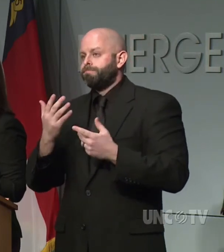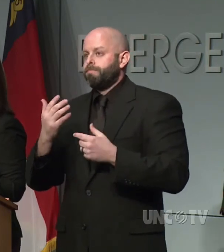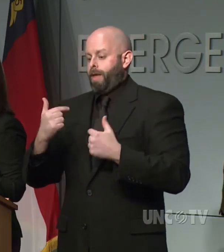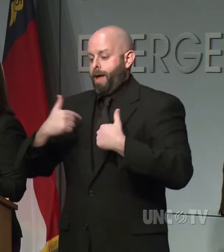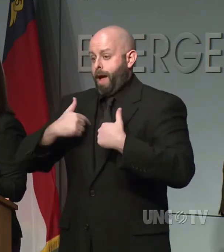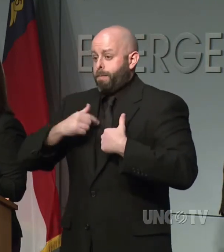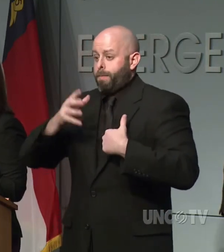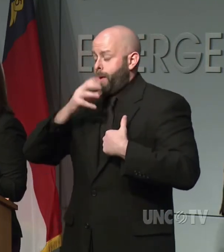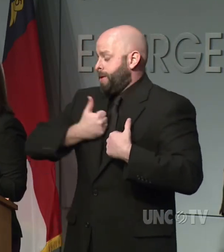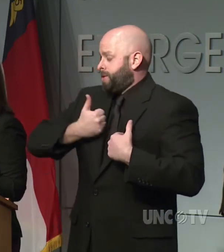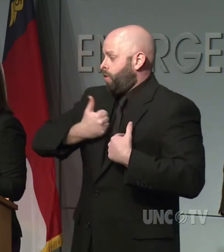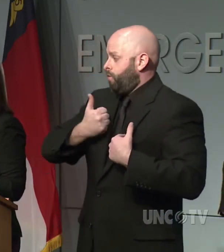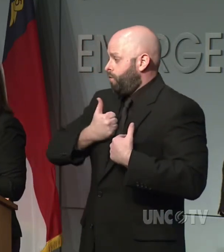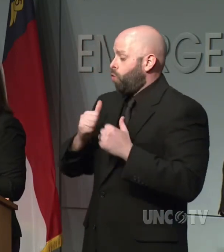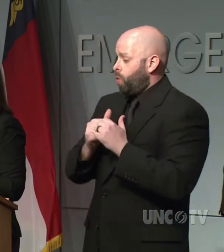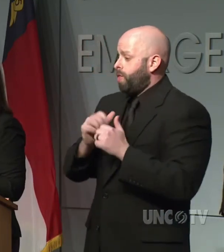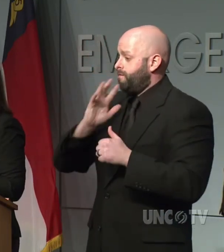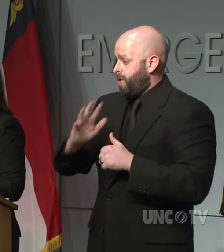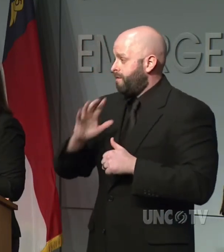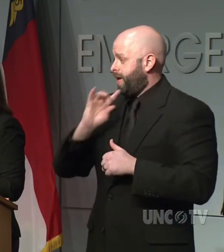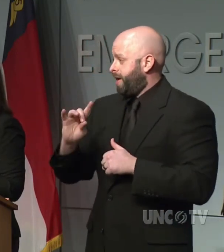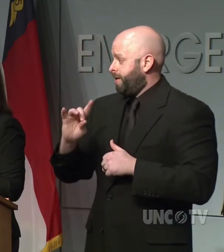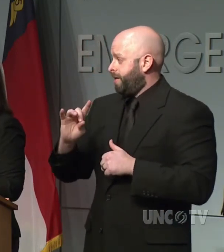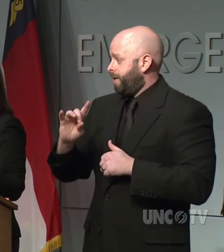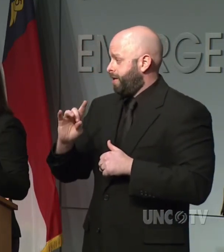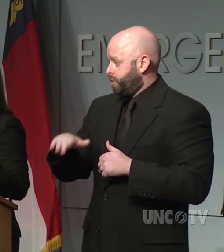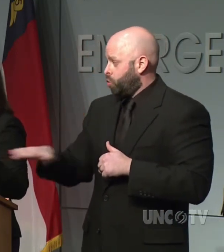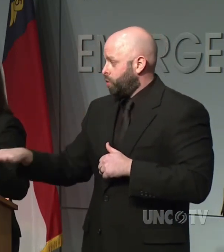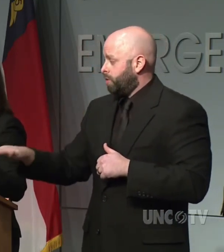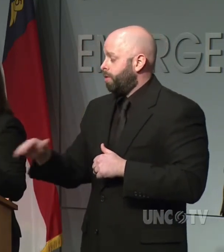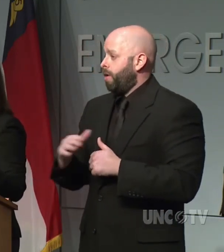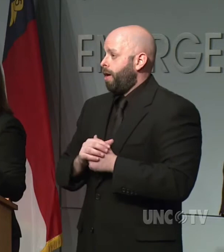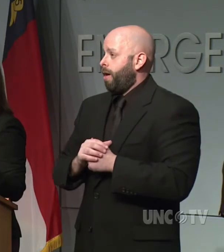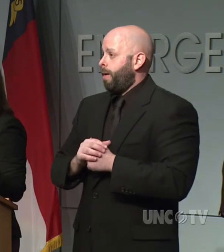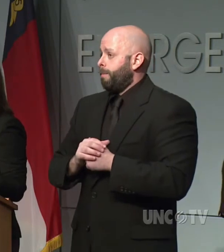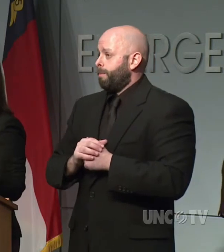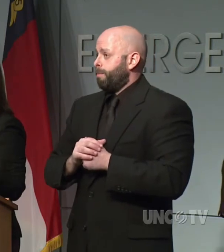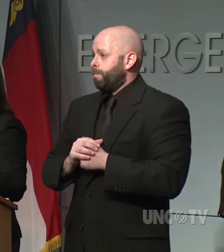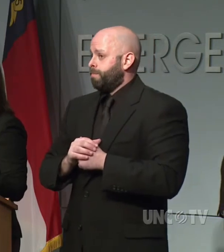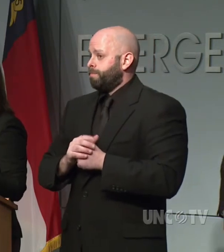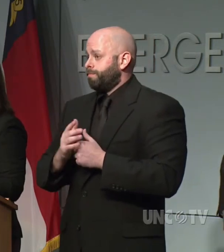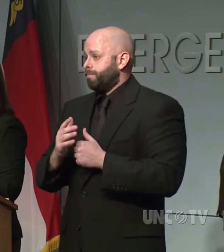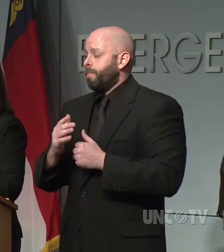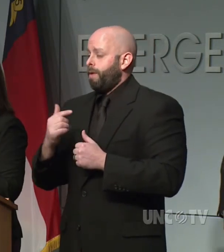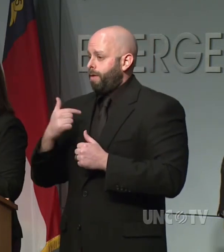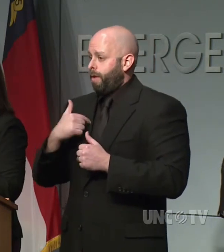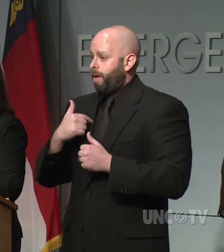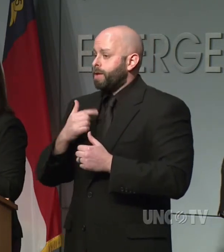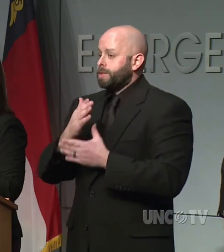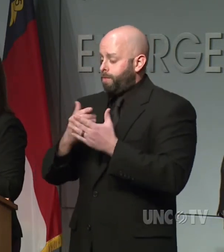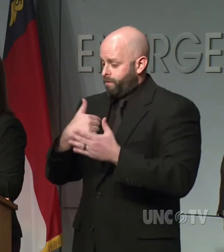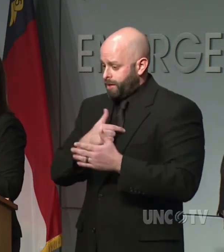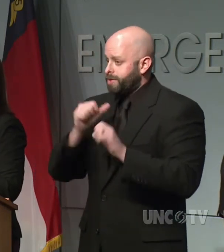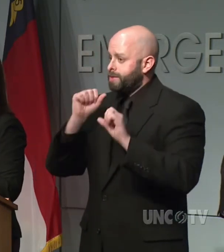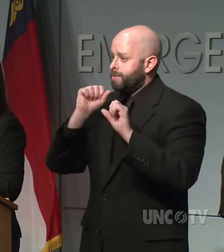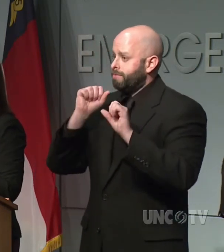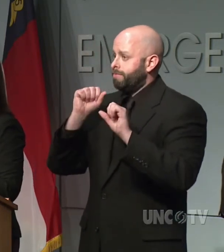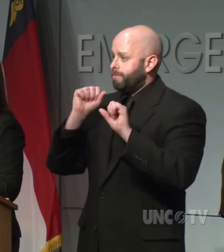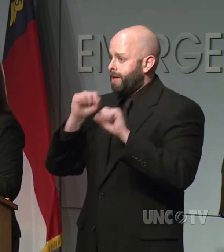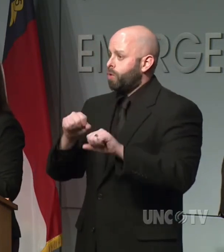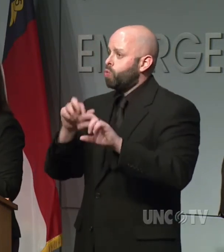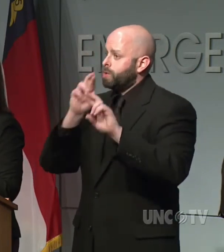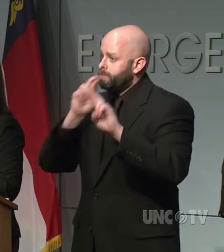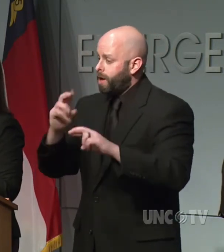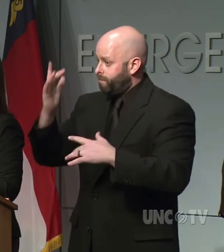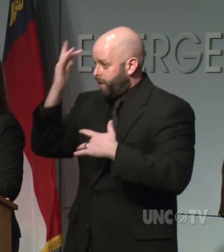mom of a five and an eight year old is that while some of us can do this hard work to respond to the to the virus to know that